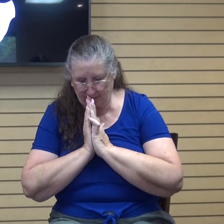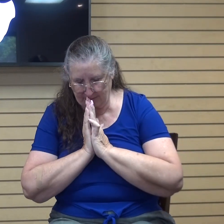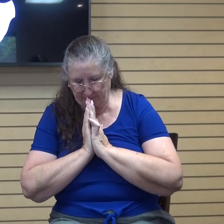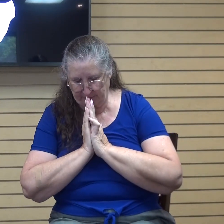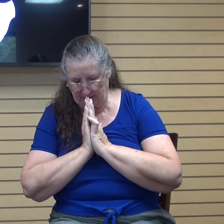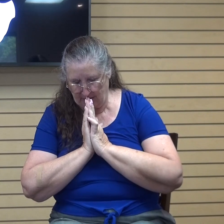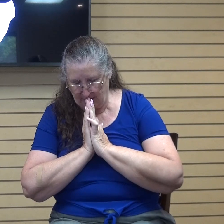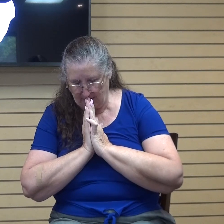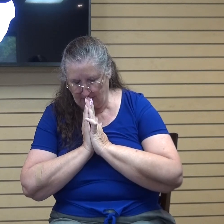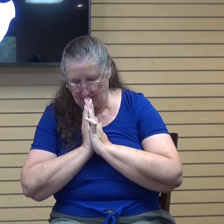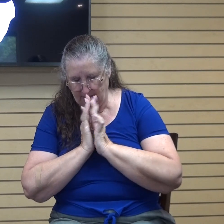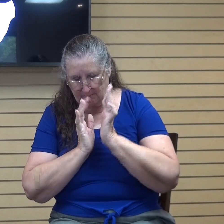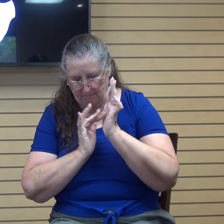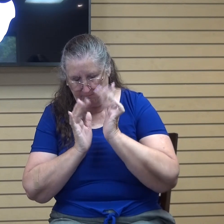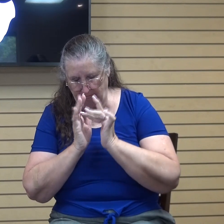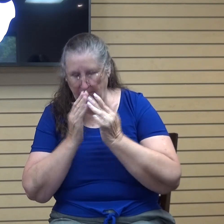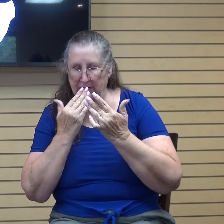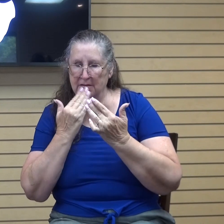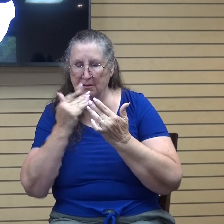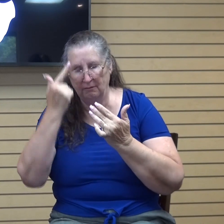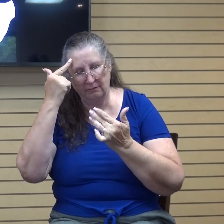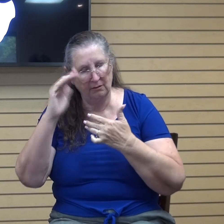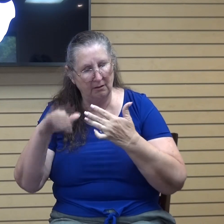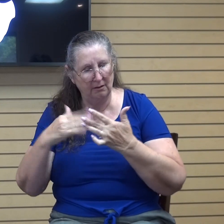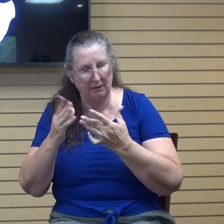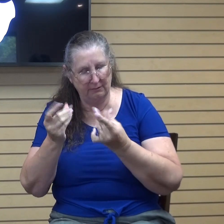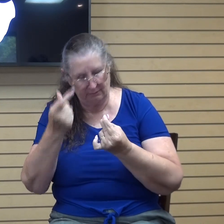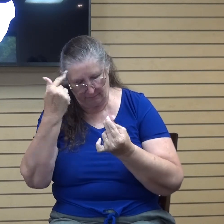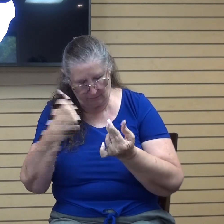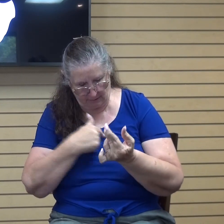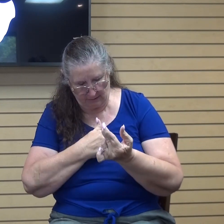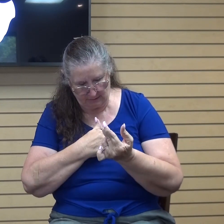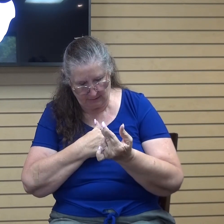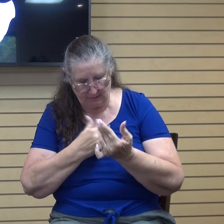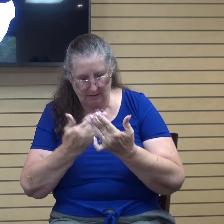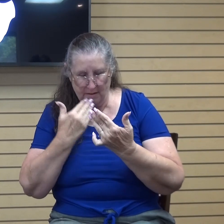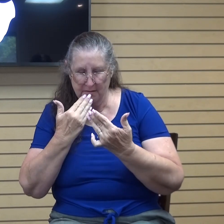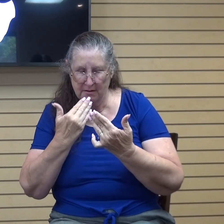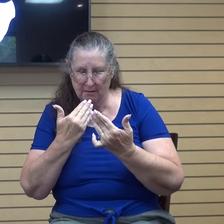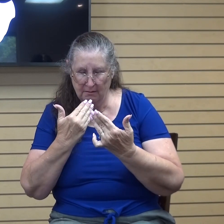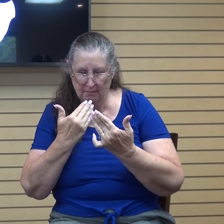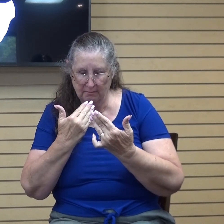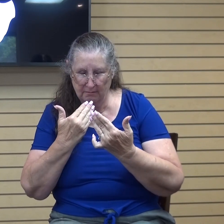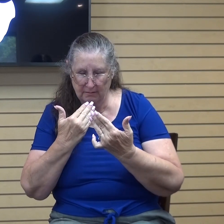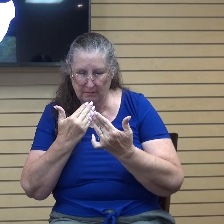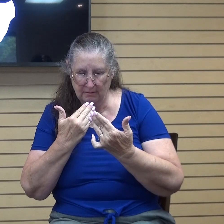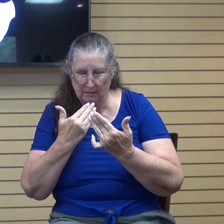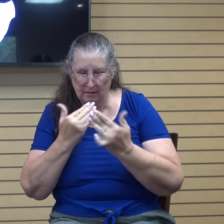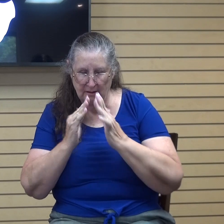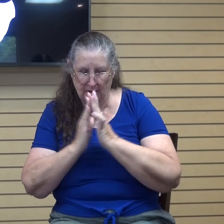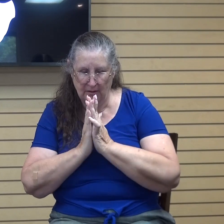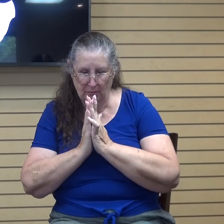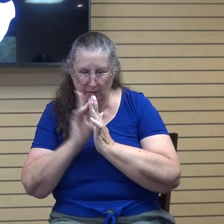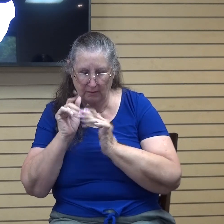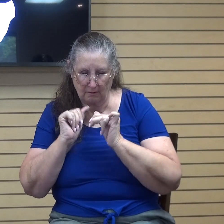Jesus, thank you for all that you've done for us. Thank you. I pray that you would just continue to give us